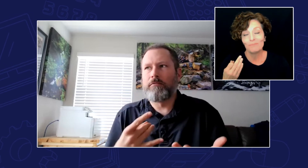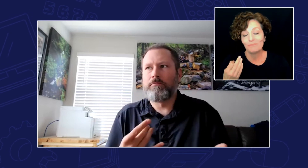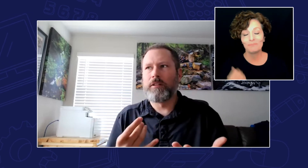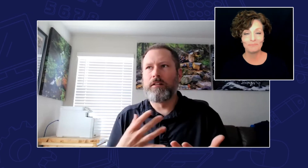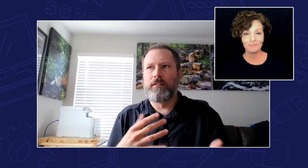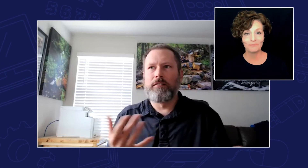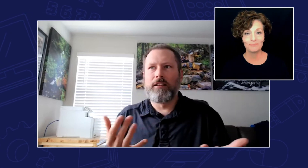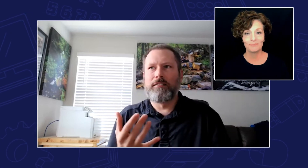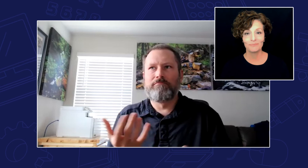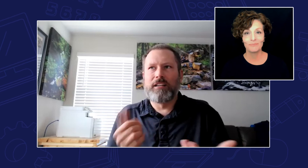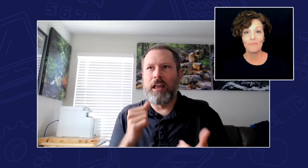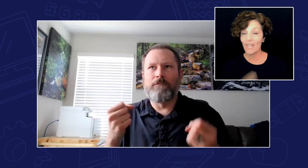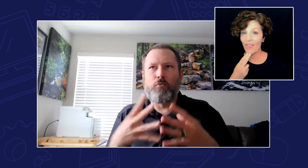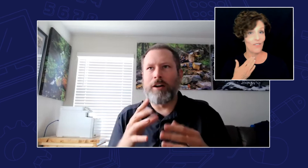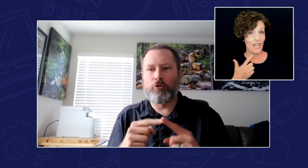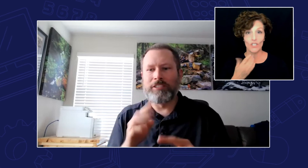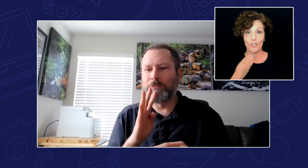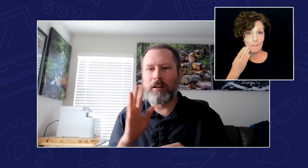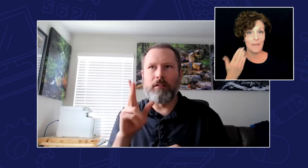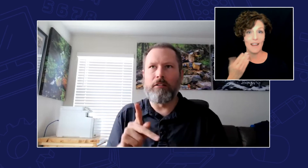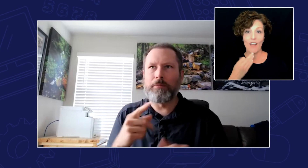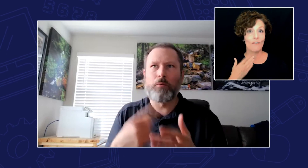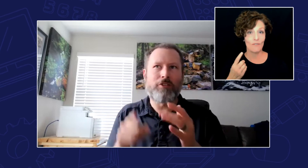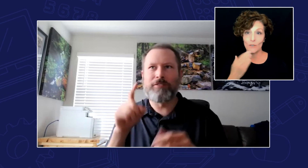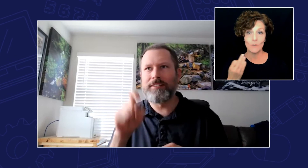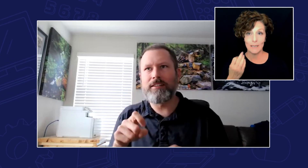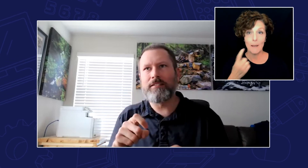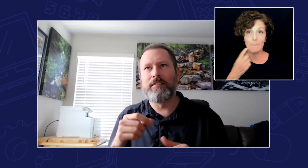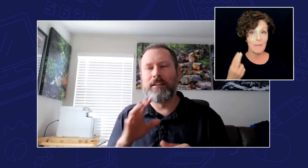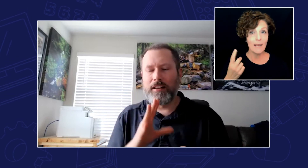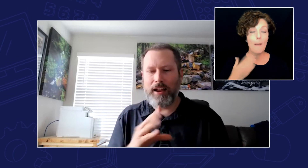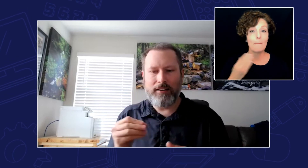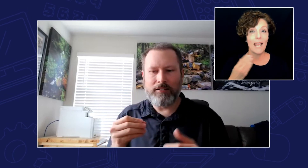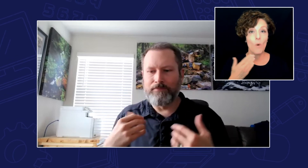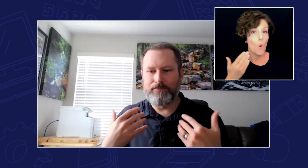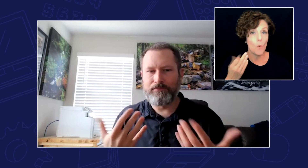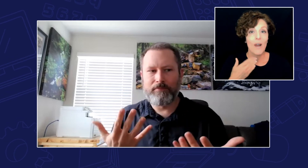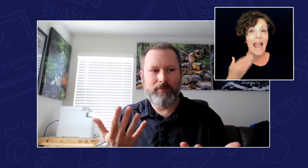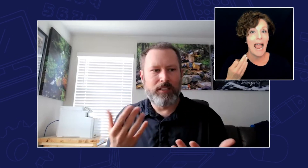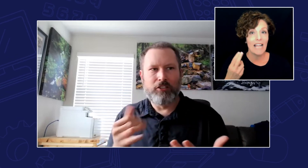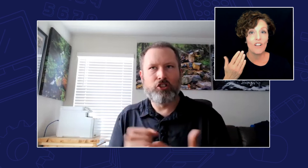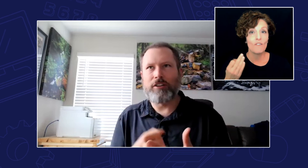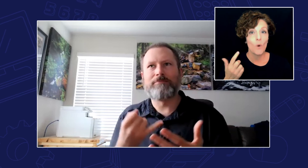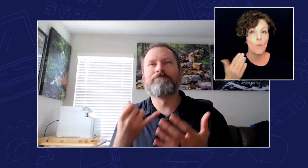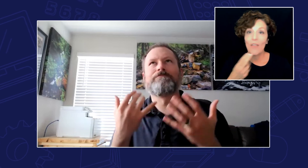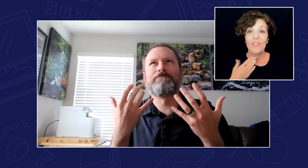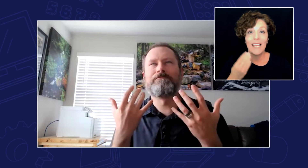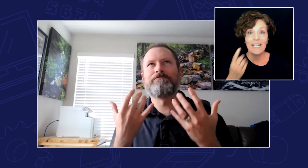they shouldn't be afraid to speak up or ask for what they need and don't be afraid to be